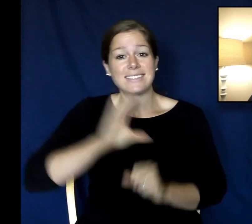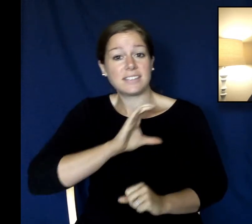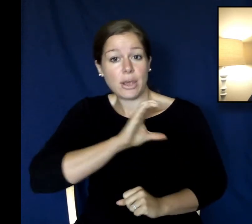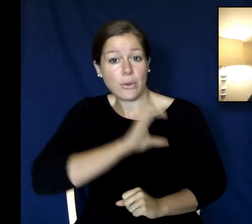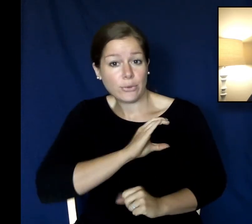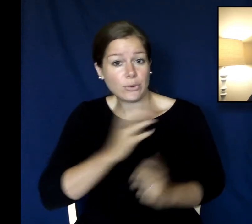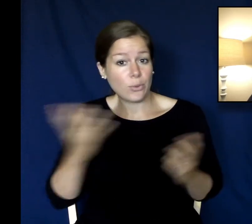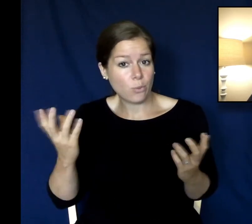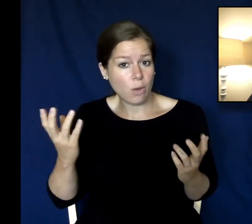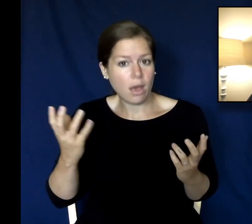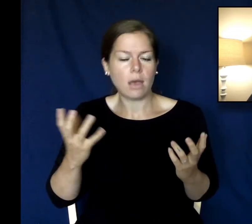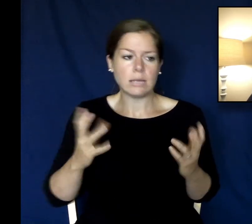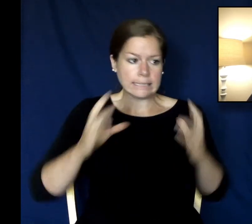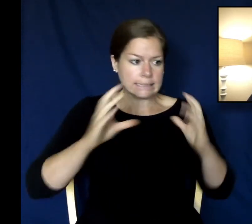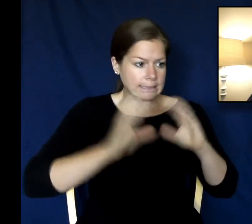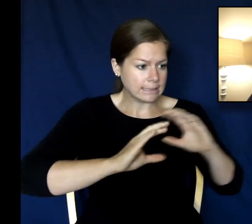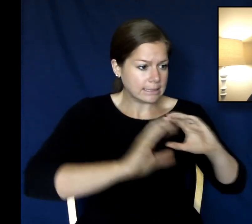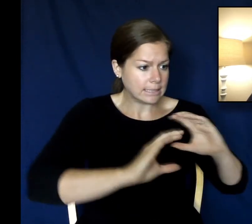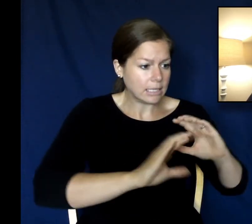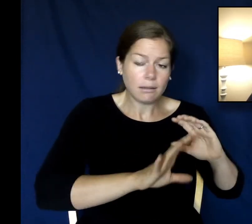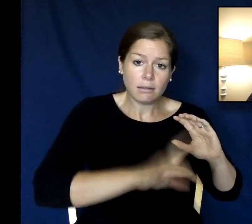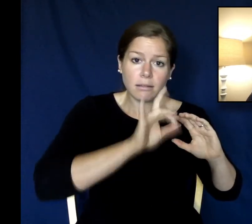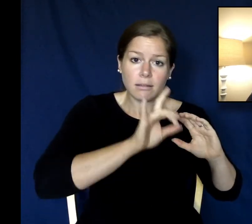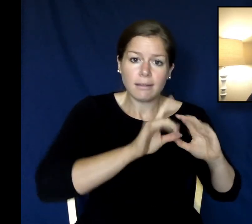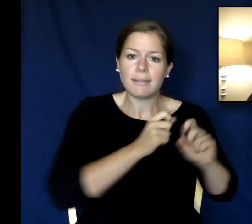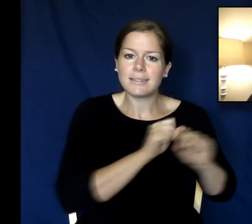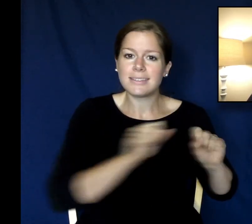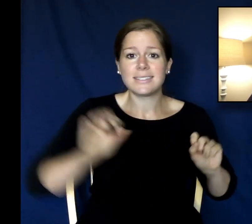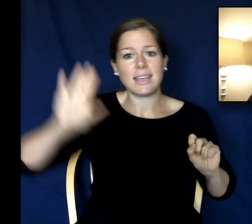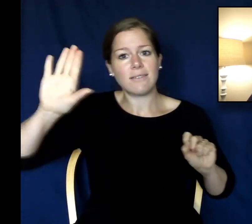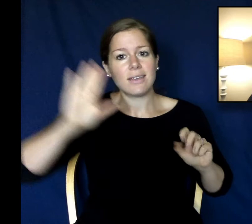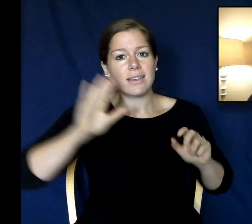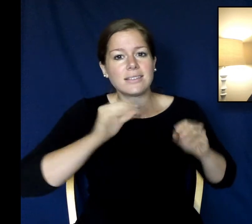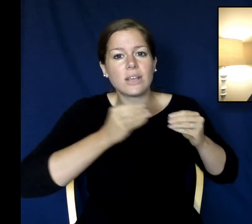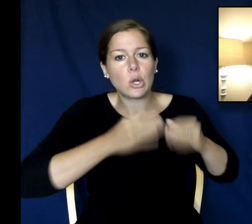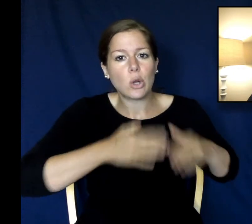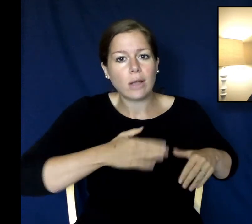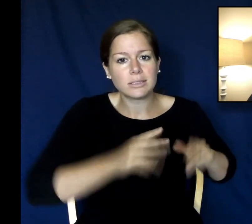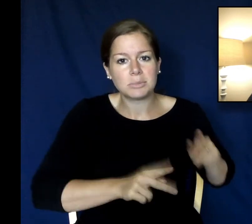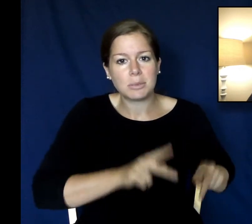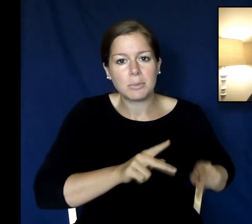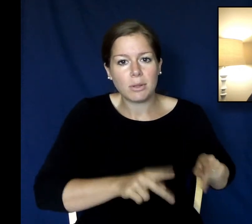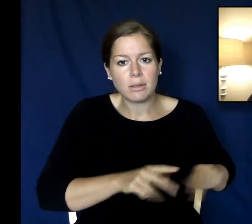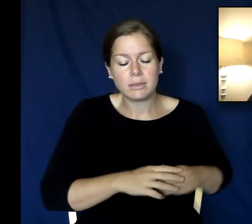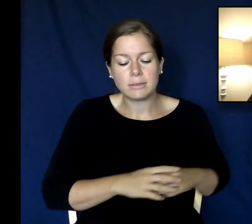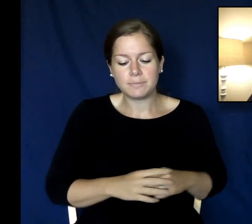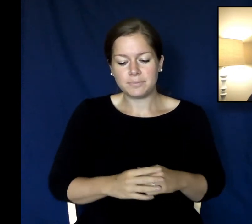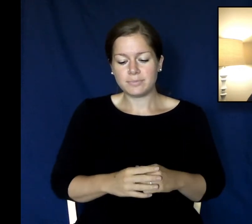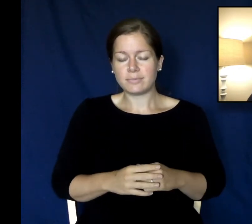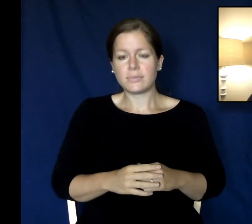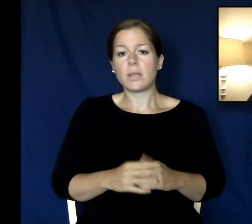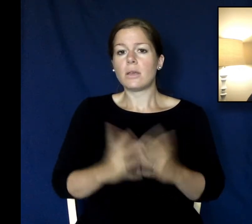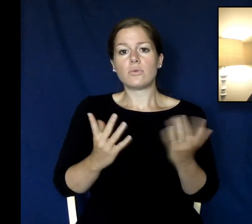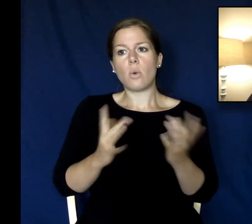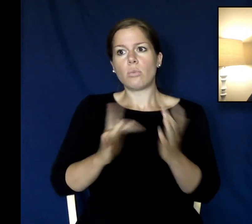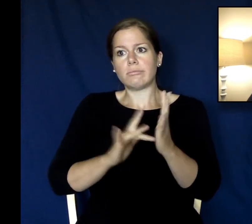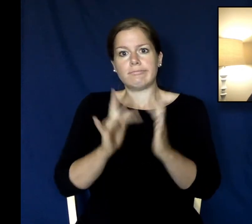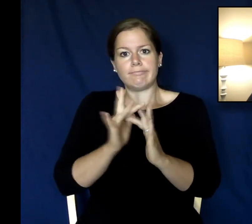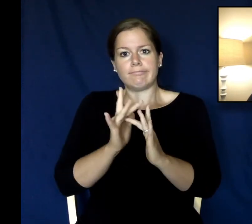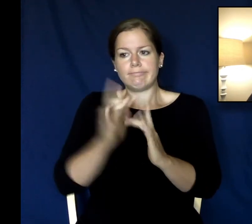come to earth um to be a good teacher he did not come to work to teach morality um Jesus